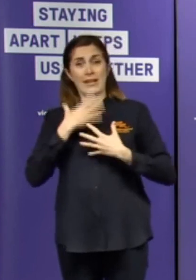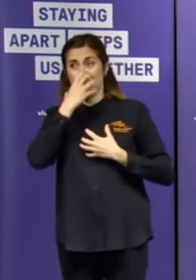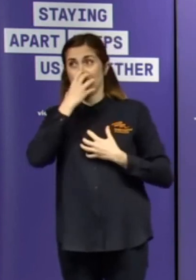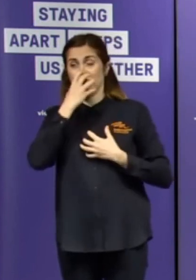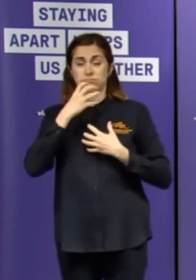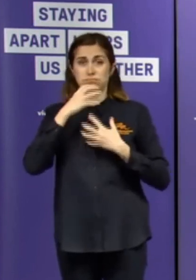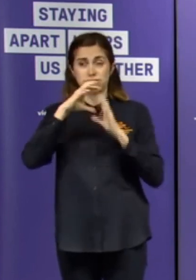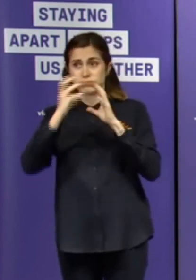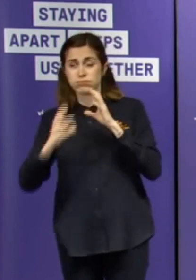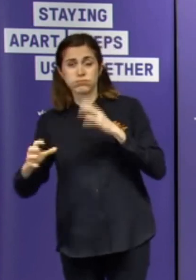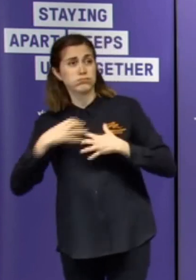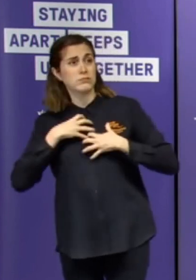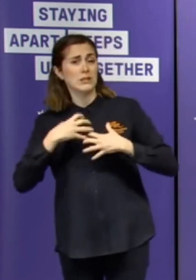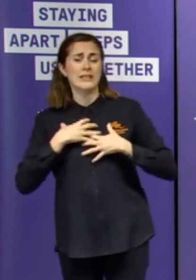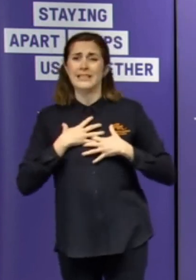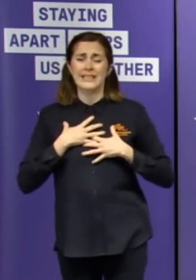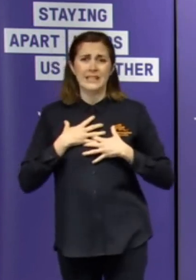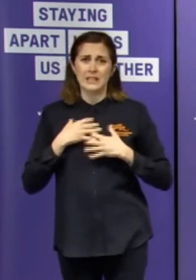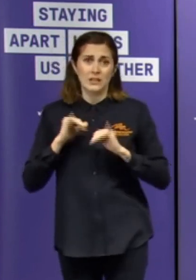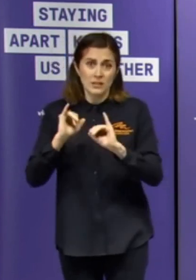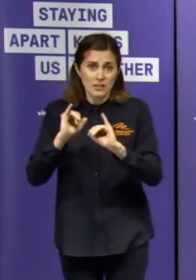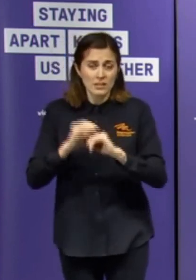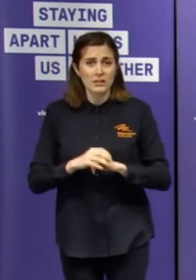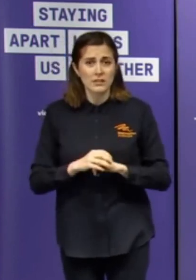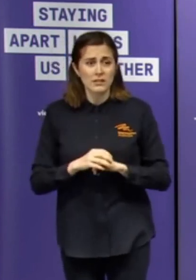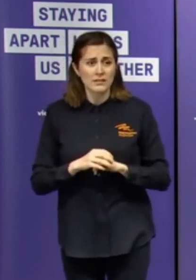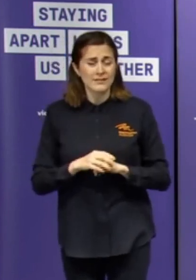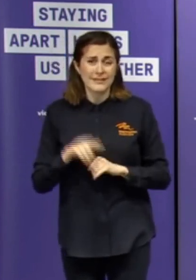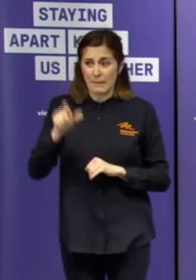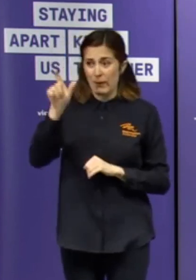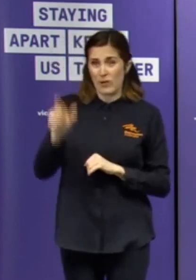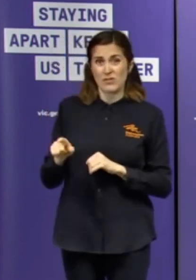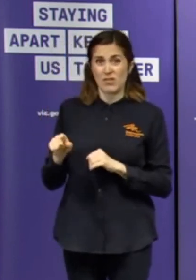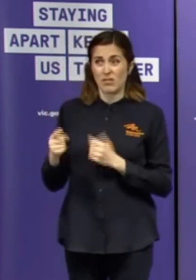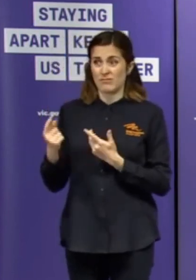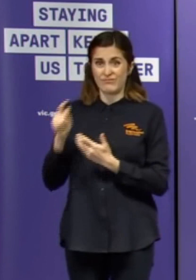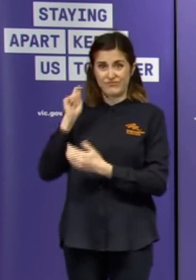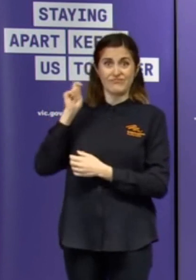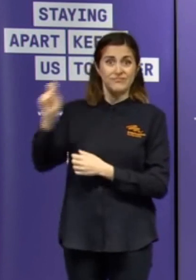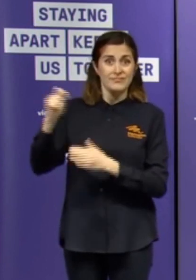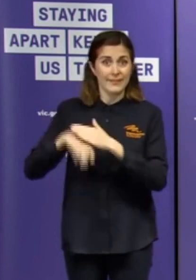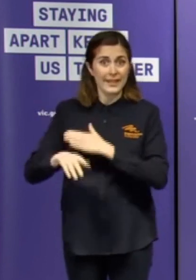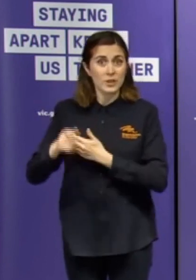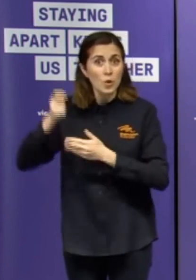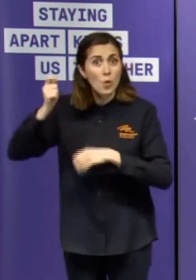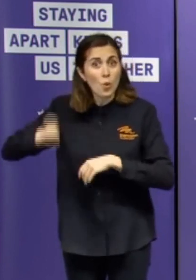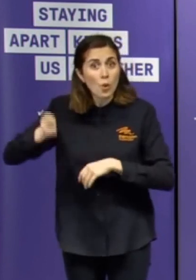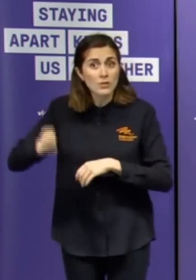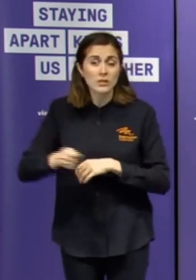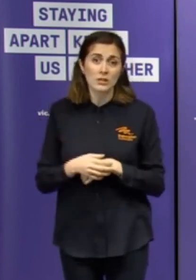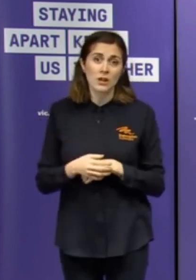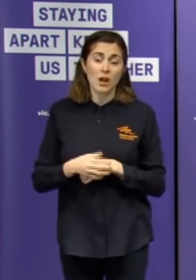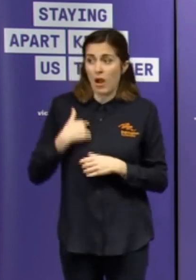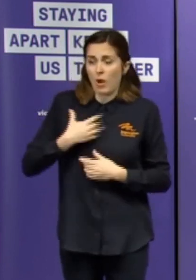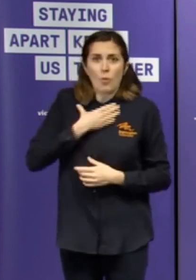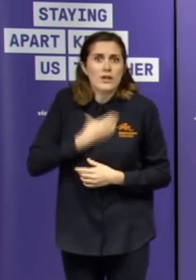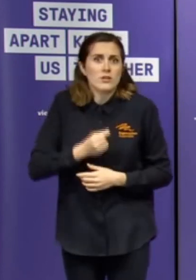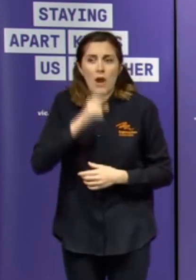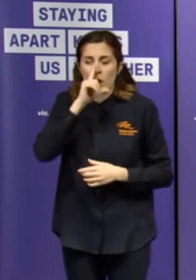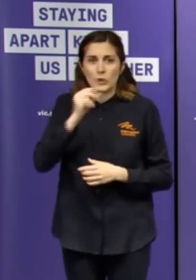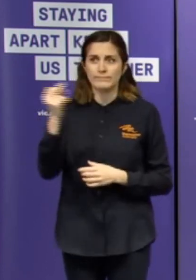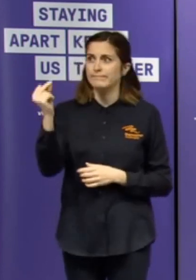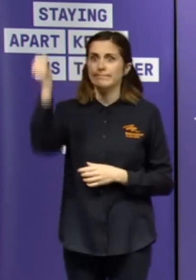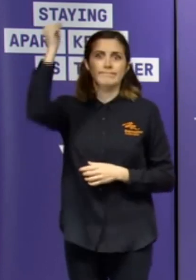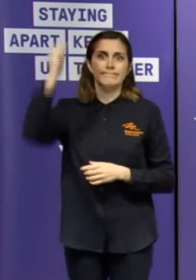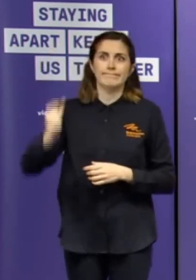matters. I just say that if you could issue a writ against this thing or give a speech or pass a law against it or whatever it might